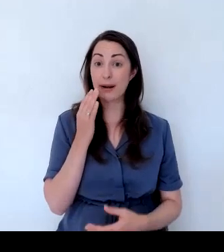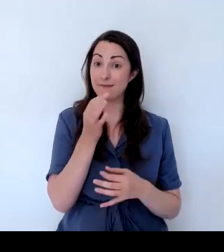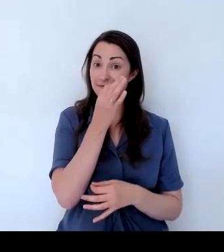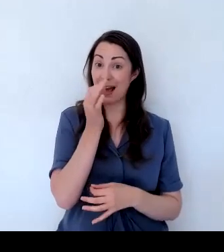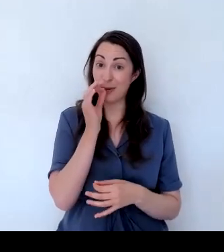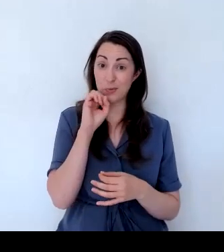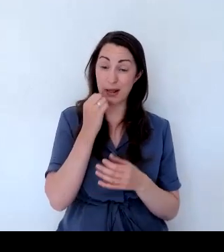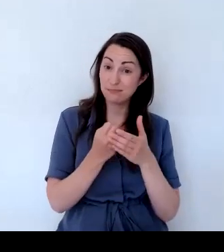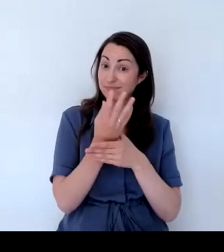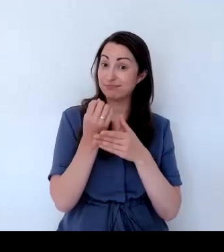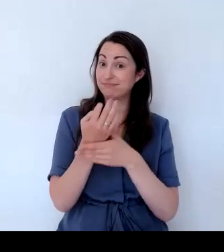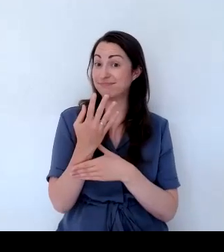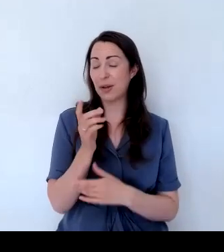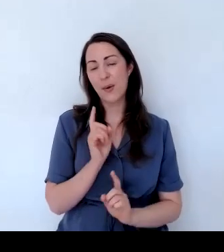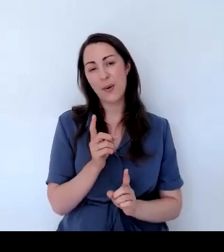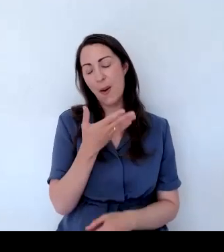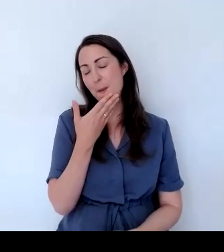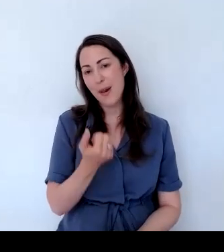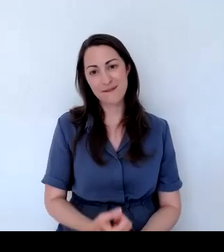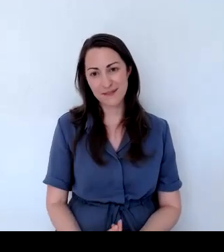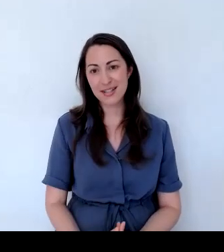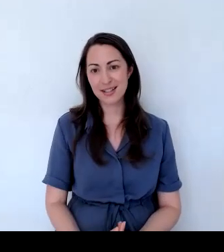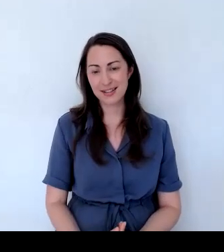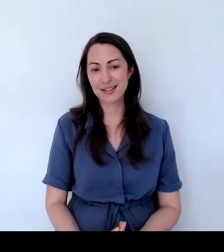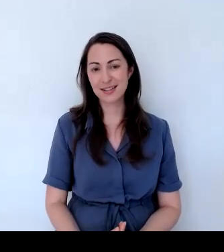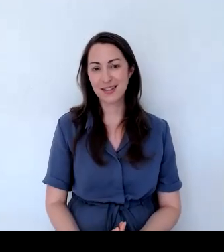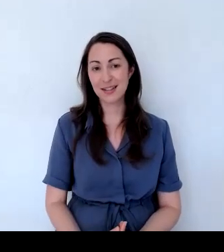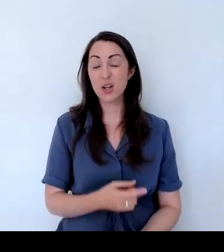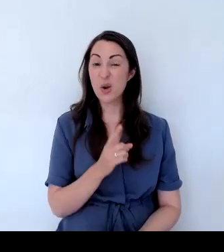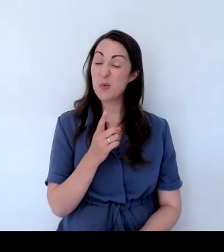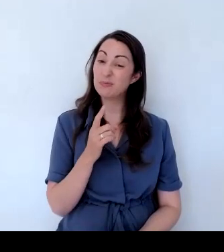produce that will provide nectar throughout the seasons.